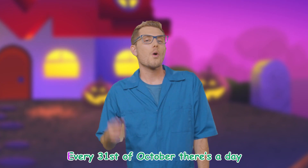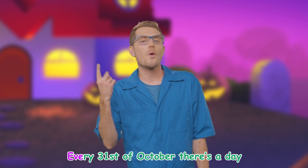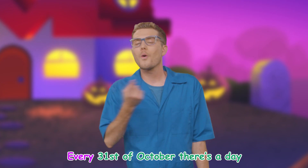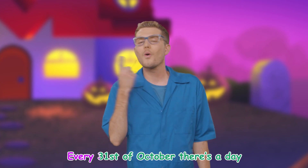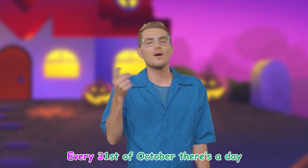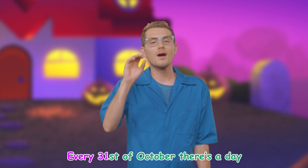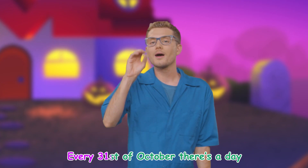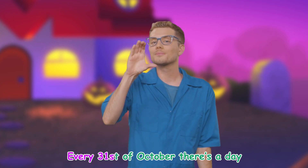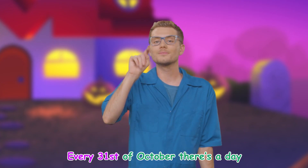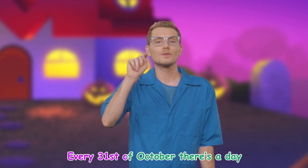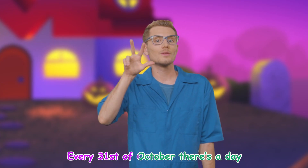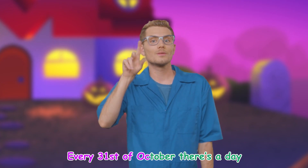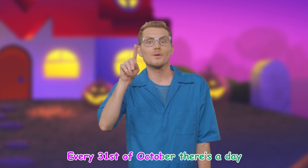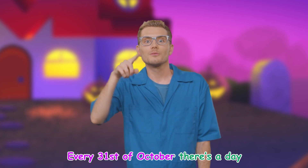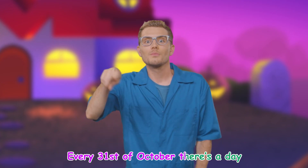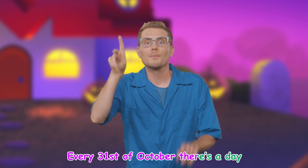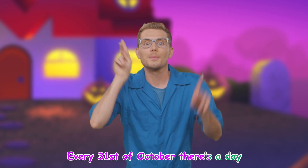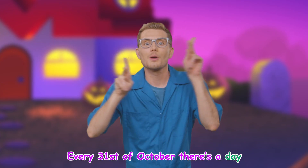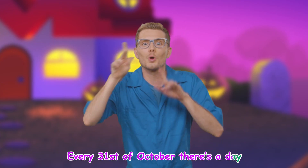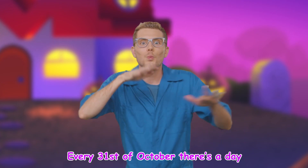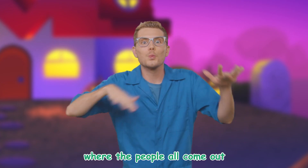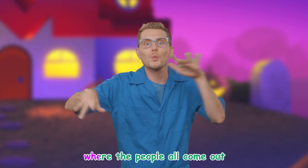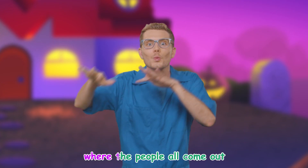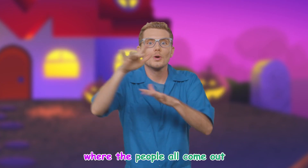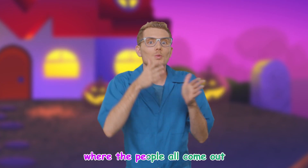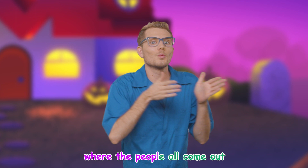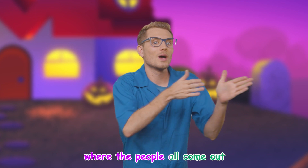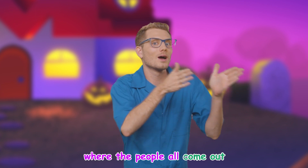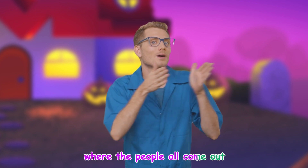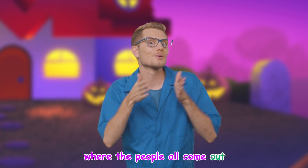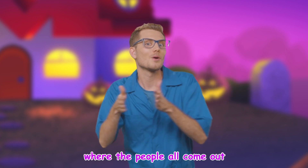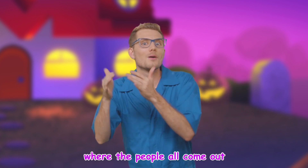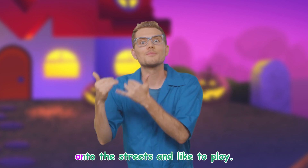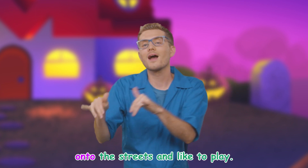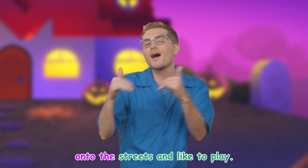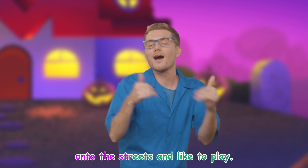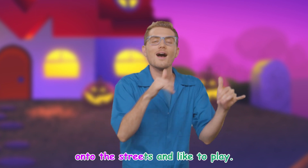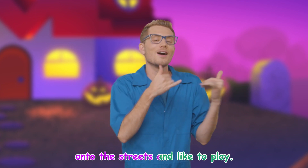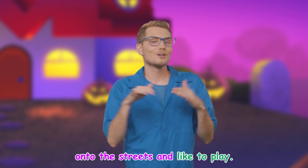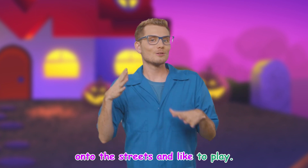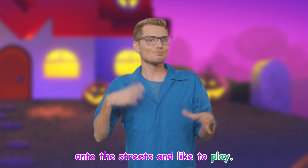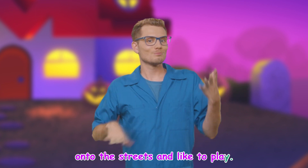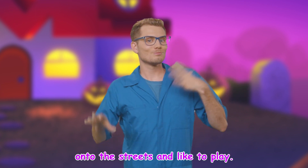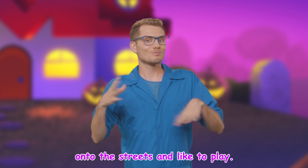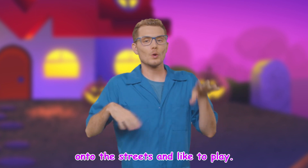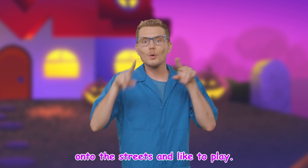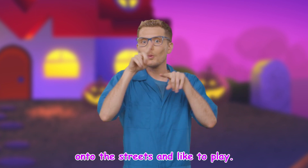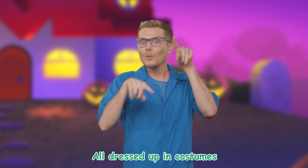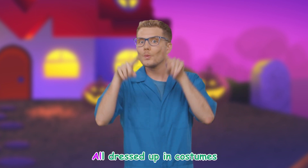Every 31st of October there's a day Where the people all come out on through the streets and like to play All